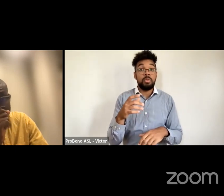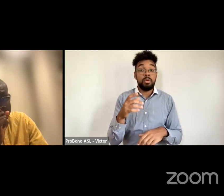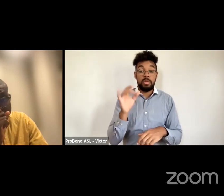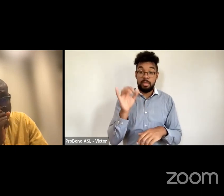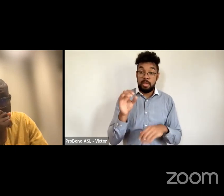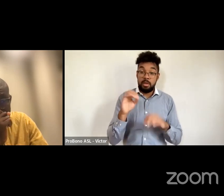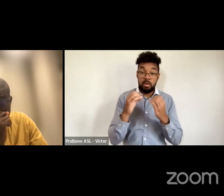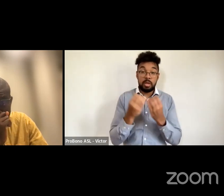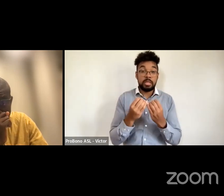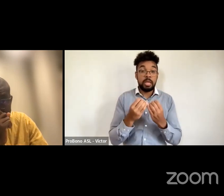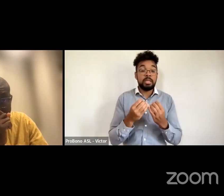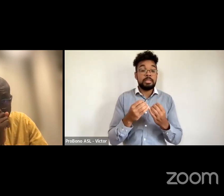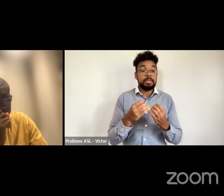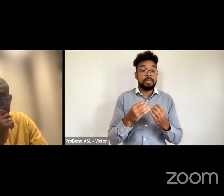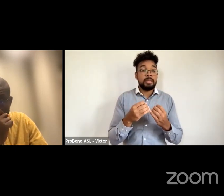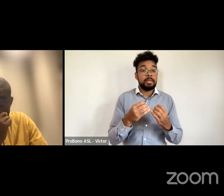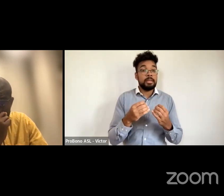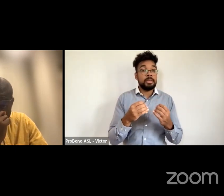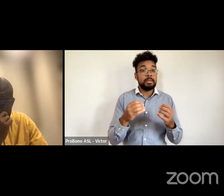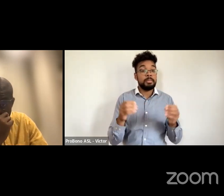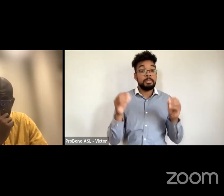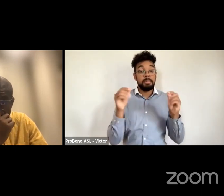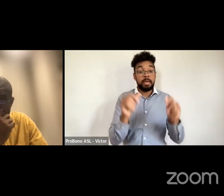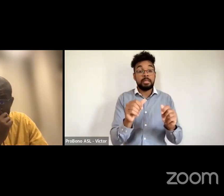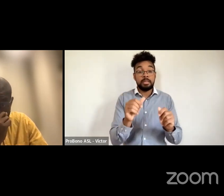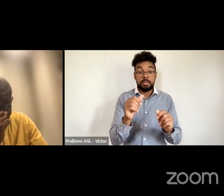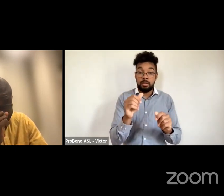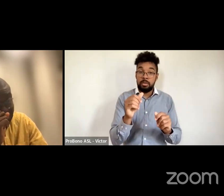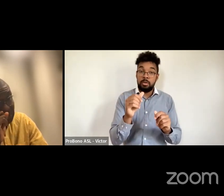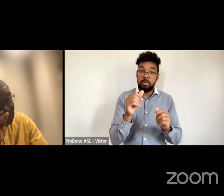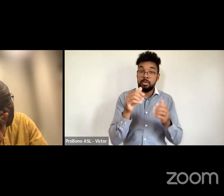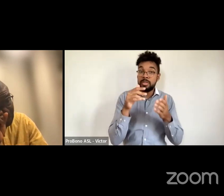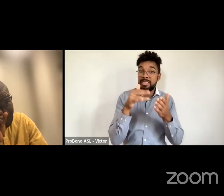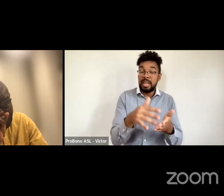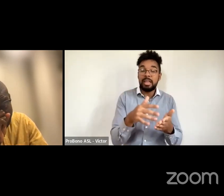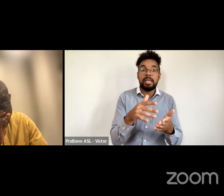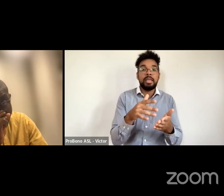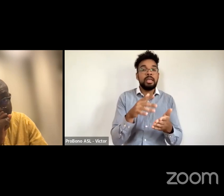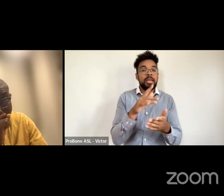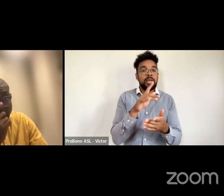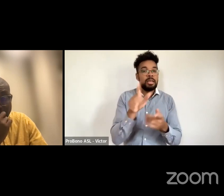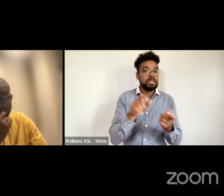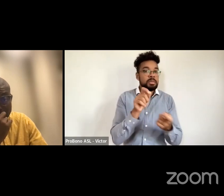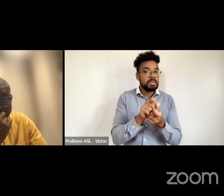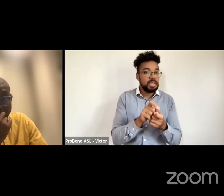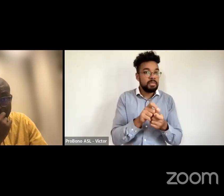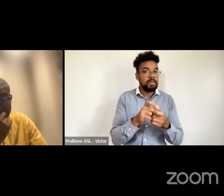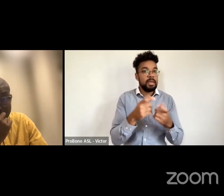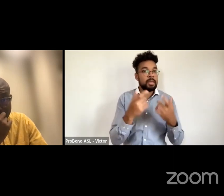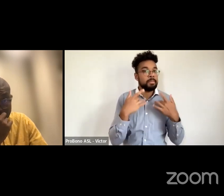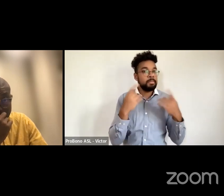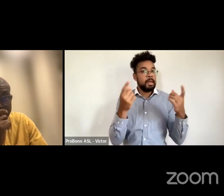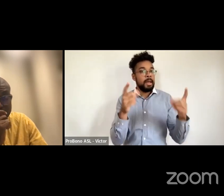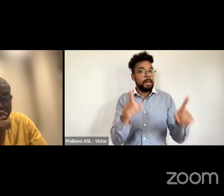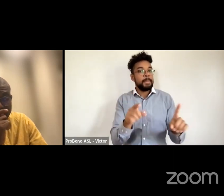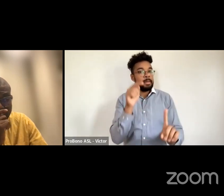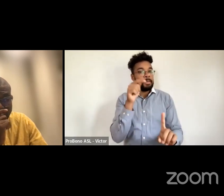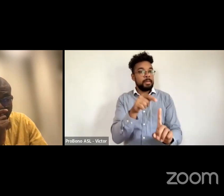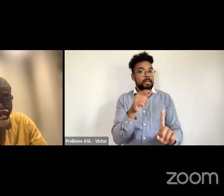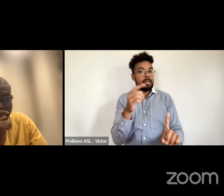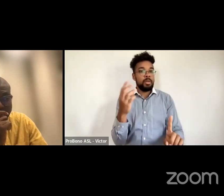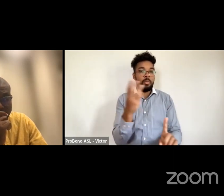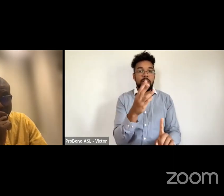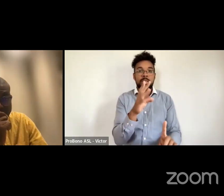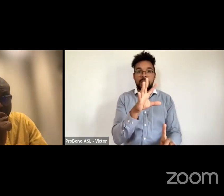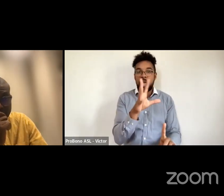study this particular phenomenon but study it in such a way that it would be contextualized to our